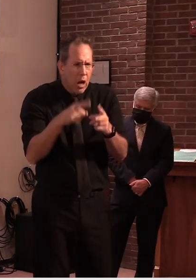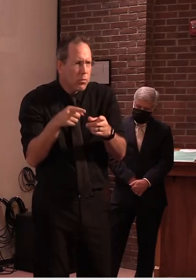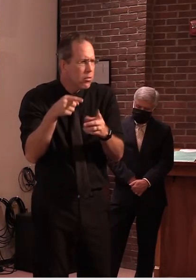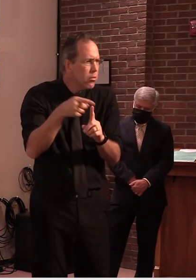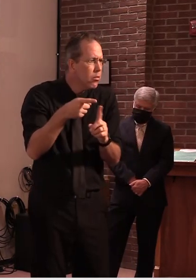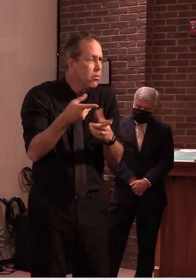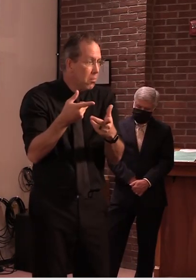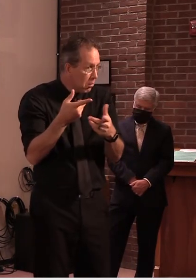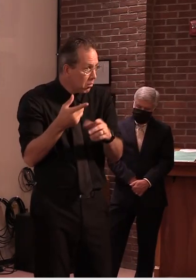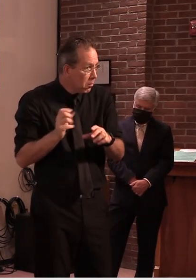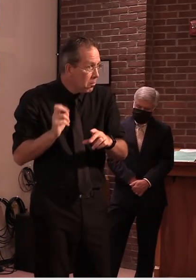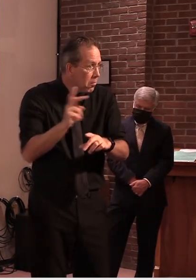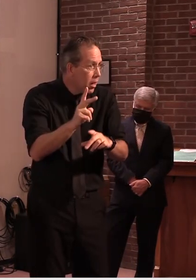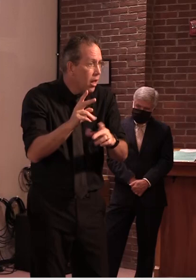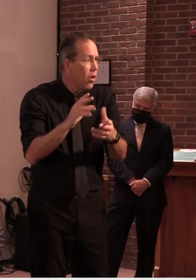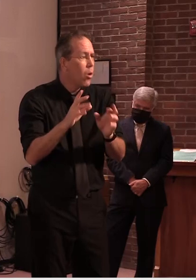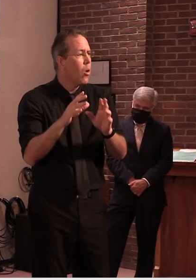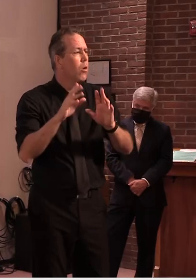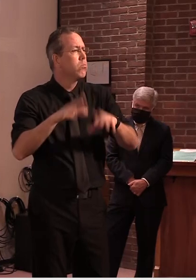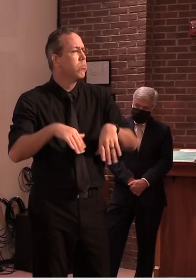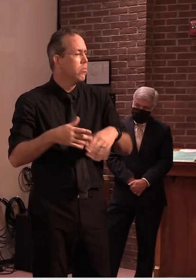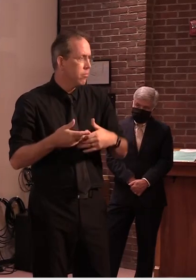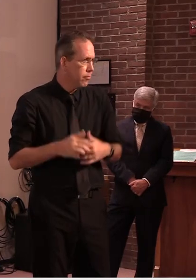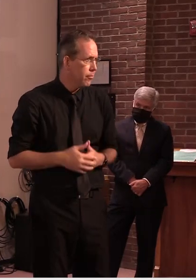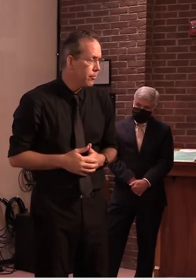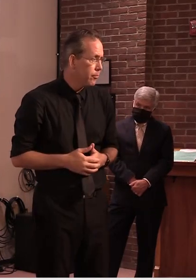agency of education strong and healthy start guides